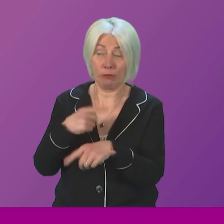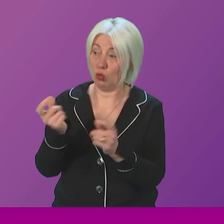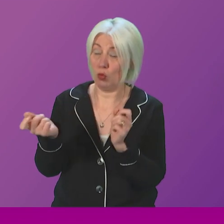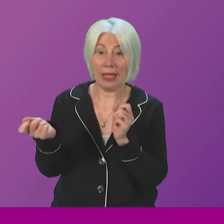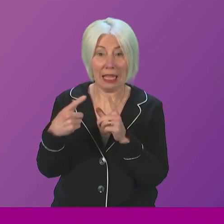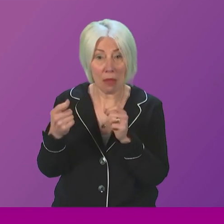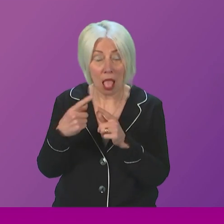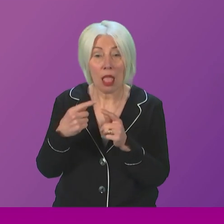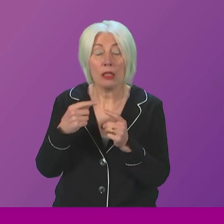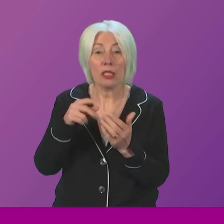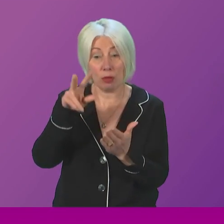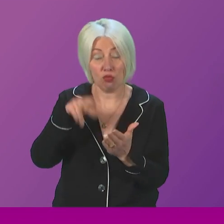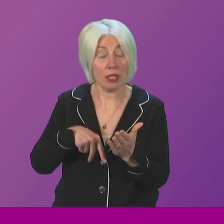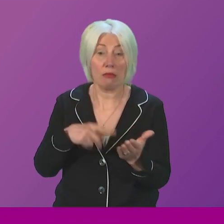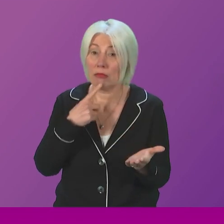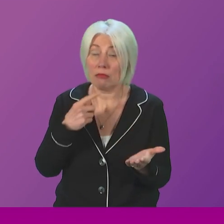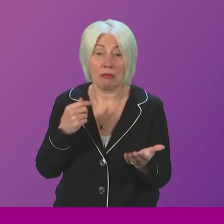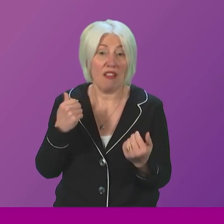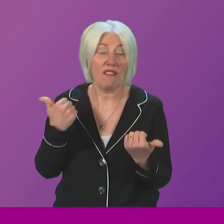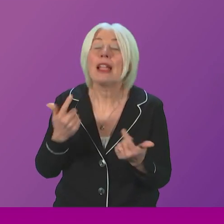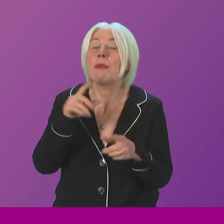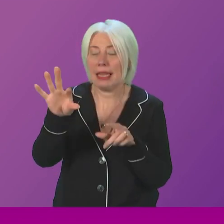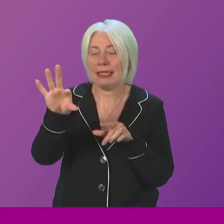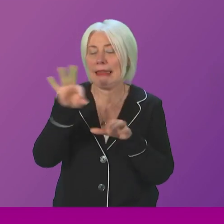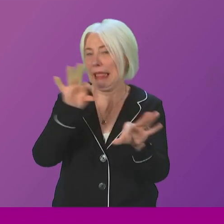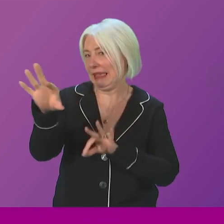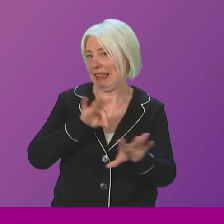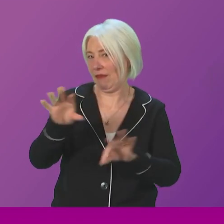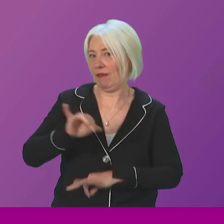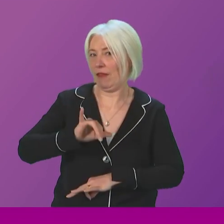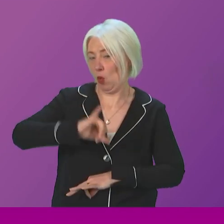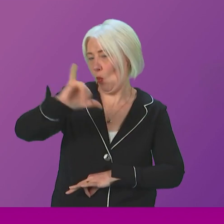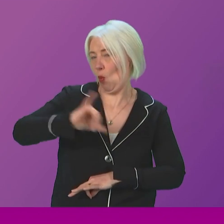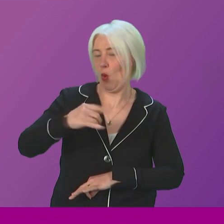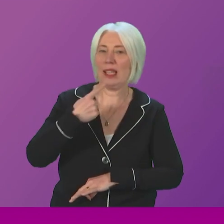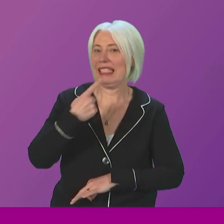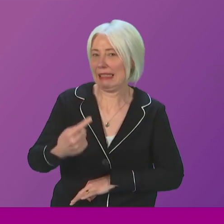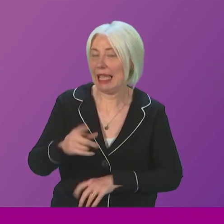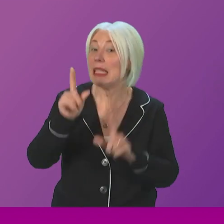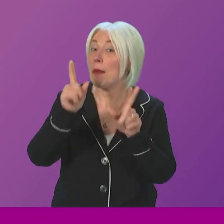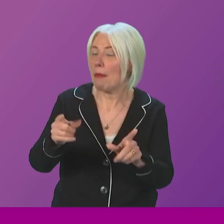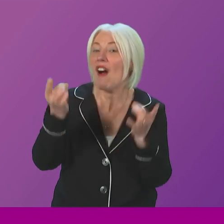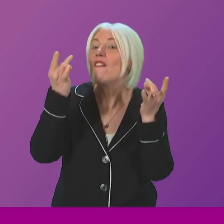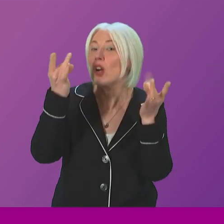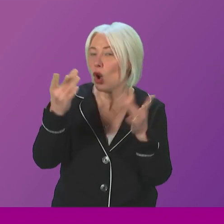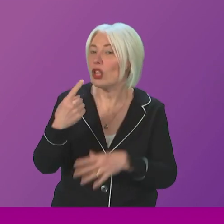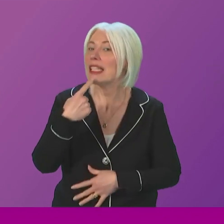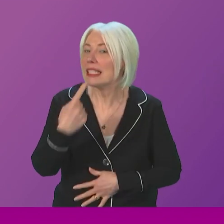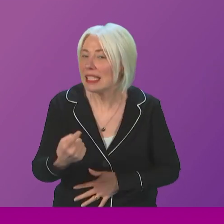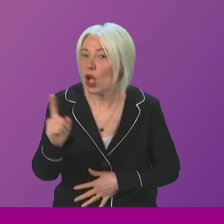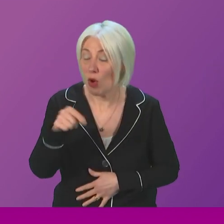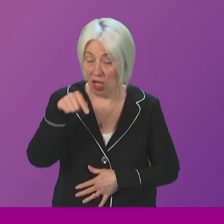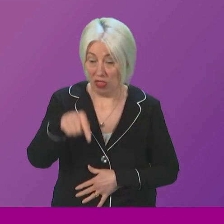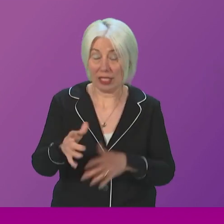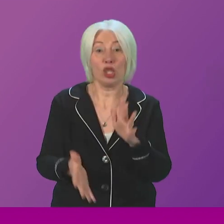that he'd read out, of course, he is being selective in what he is reading out. What he's forgetting to mention is that this